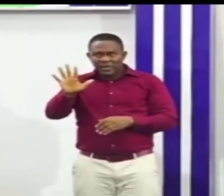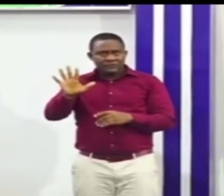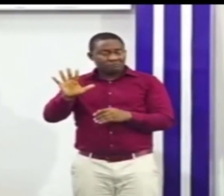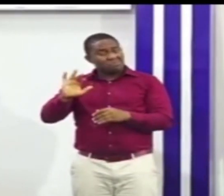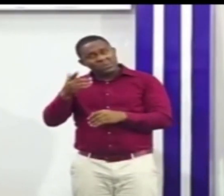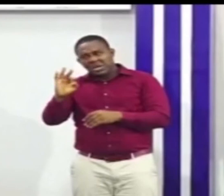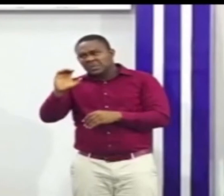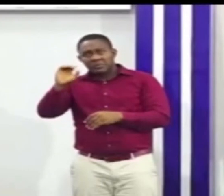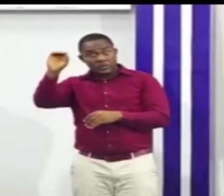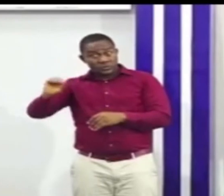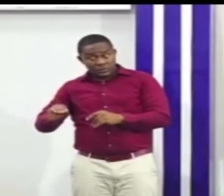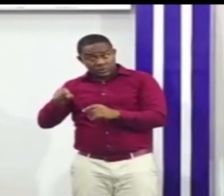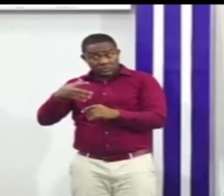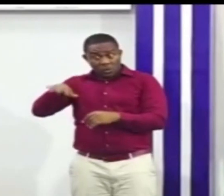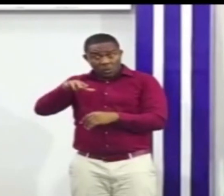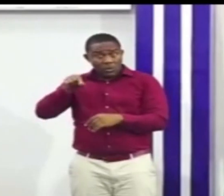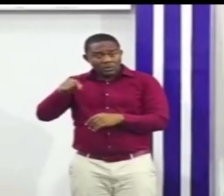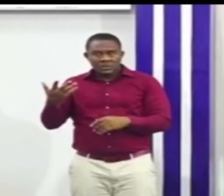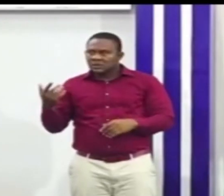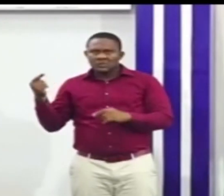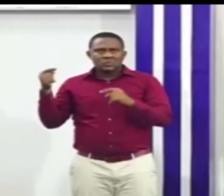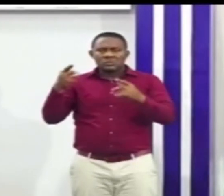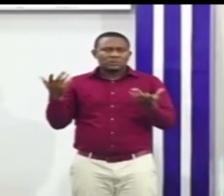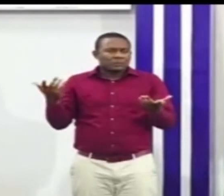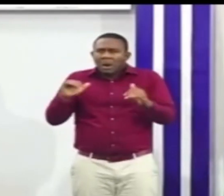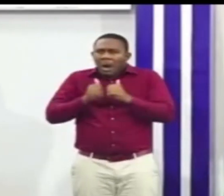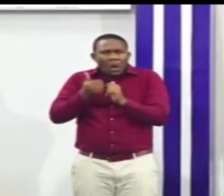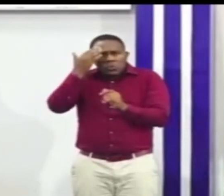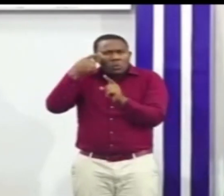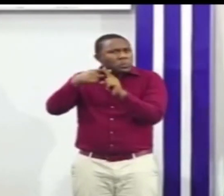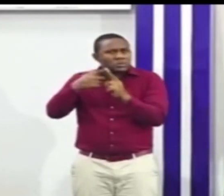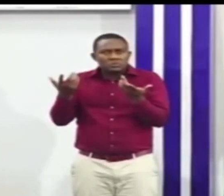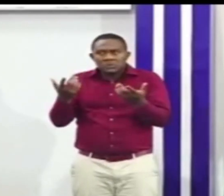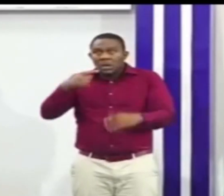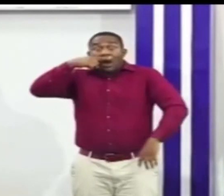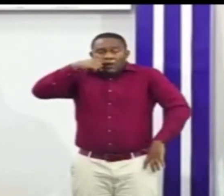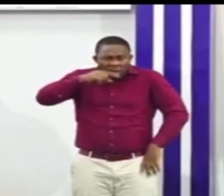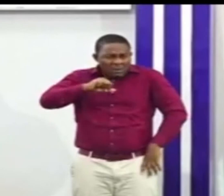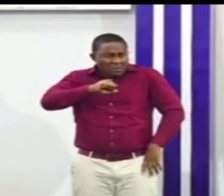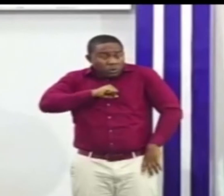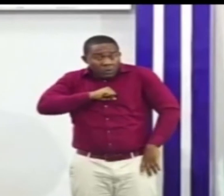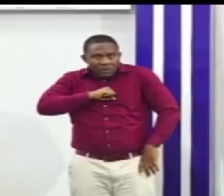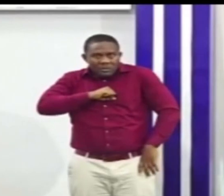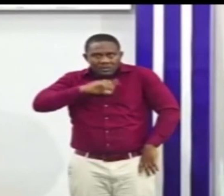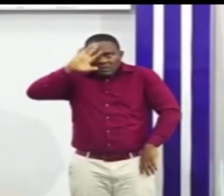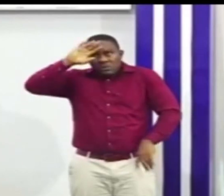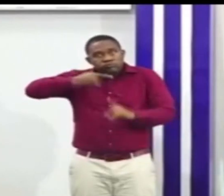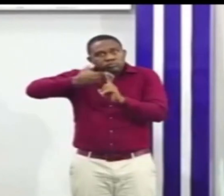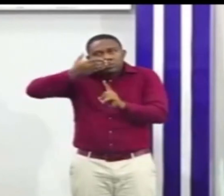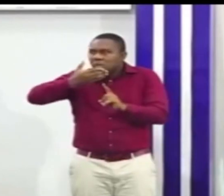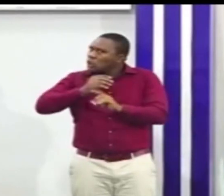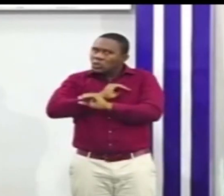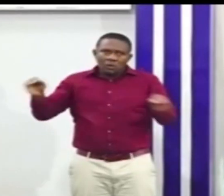those cases presented with asymptomatic or they have some mild symptoms and most of them are being managed at